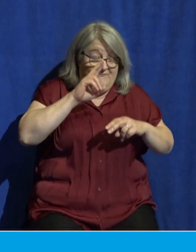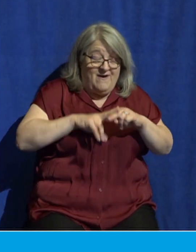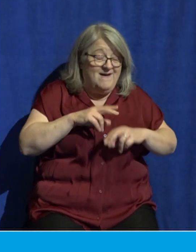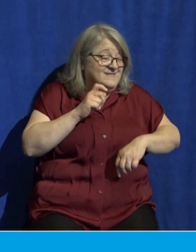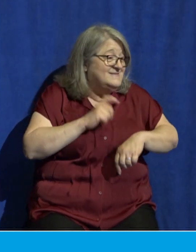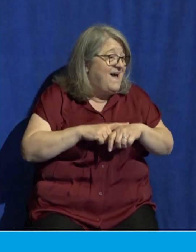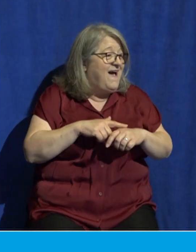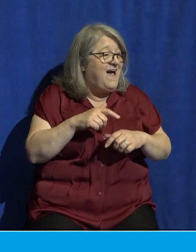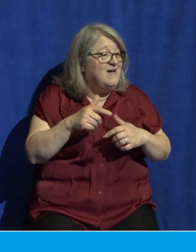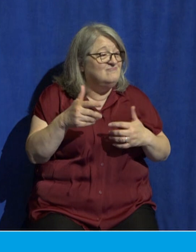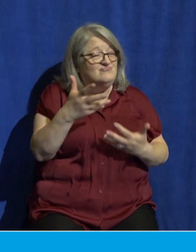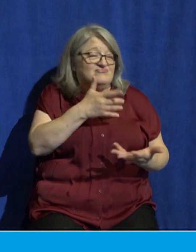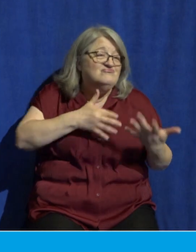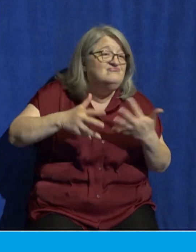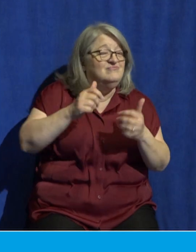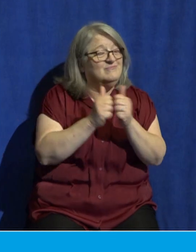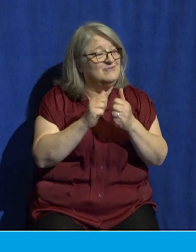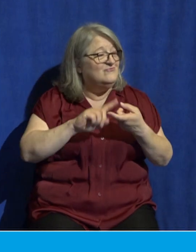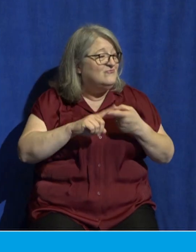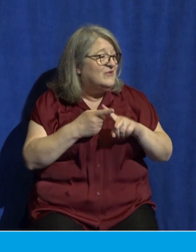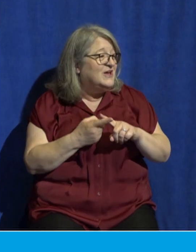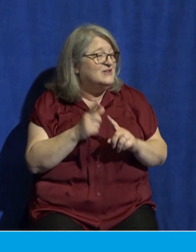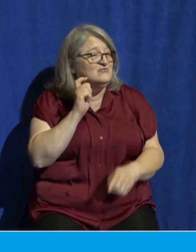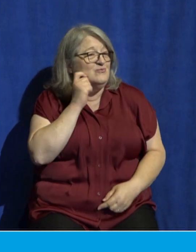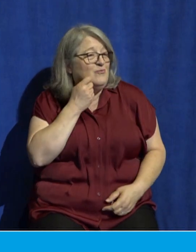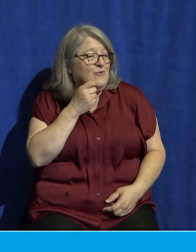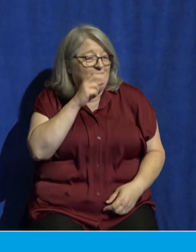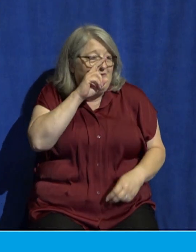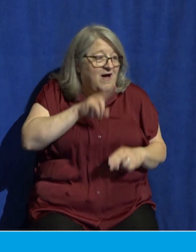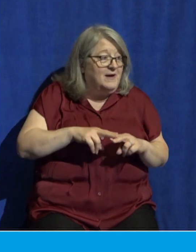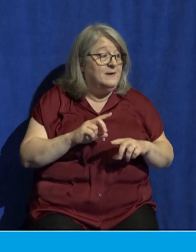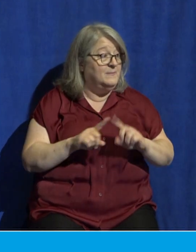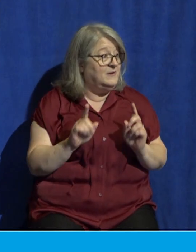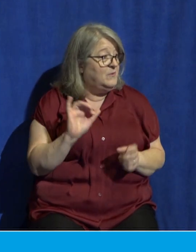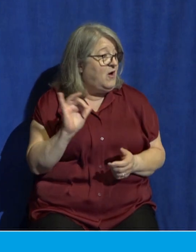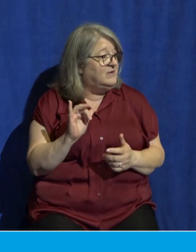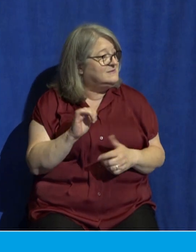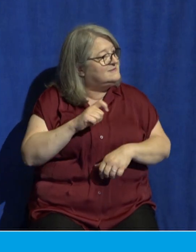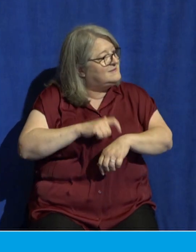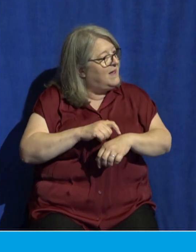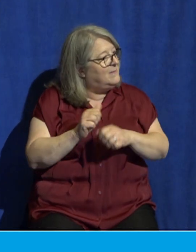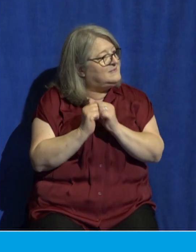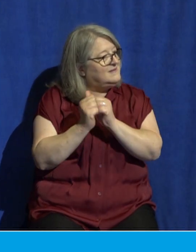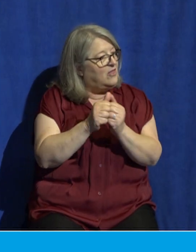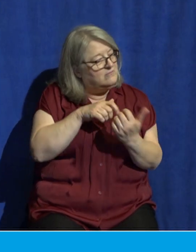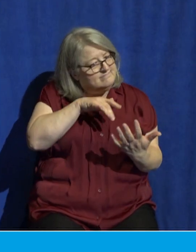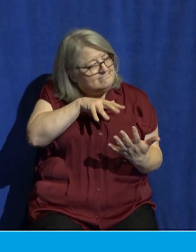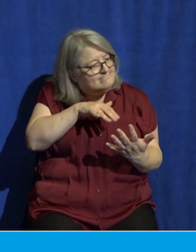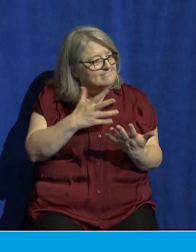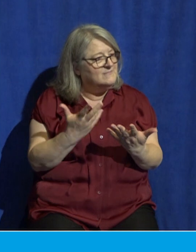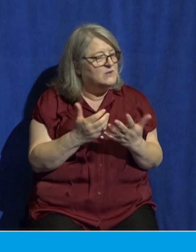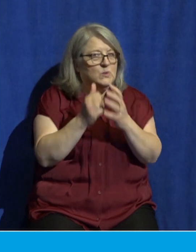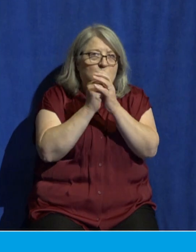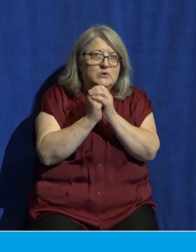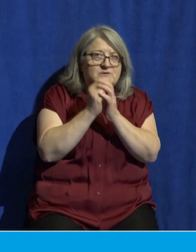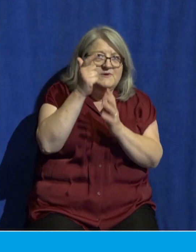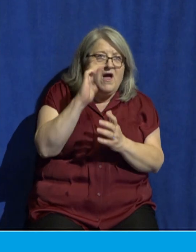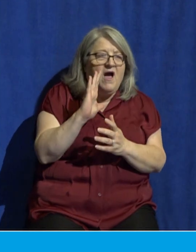friends, do a bunch of cool stuff, but also really learn more about Jesus and study the Word together and worship and seek God together.